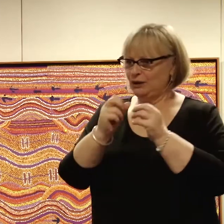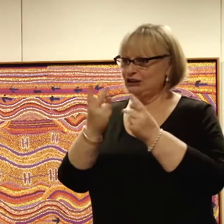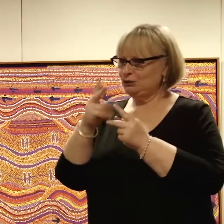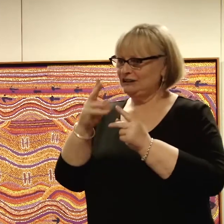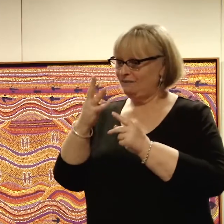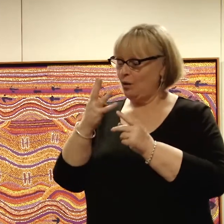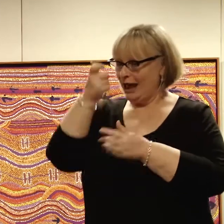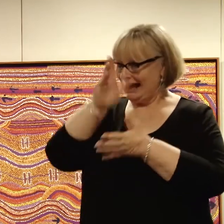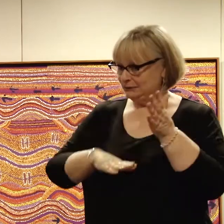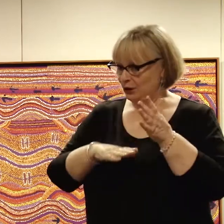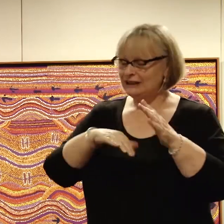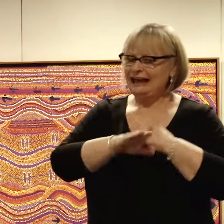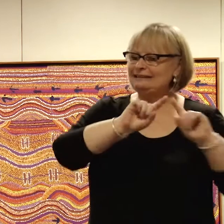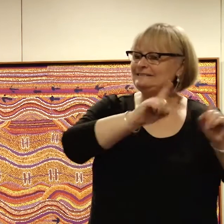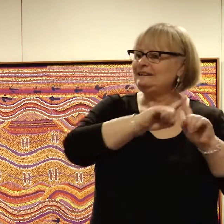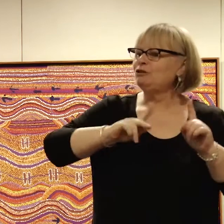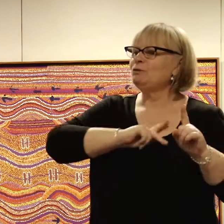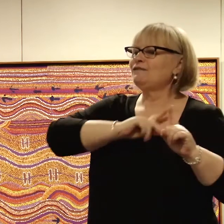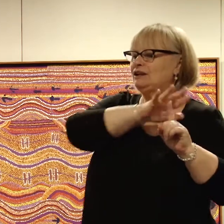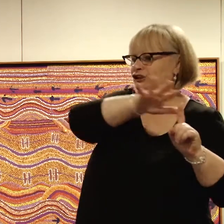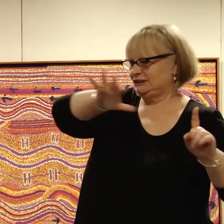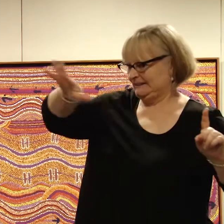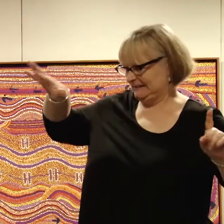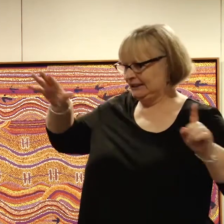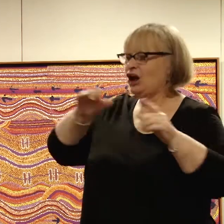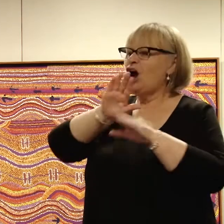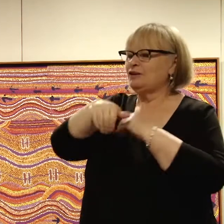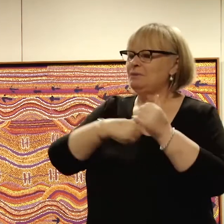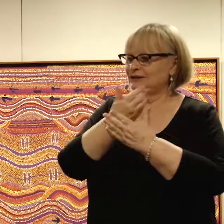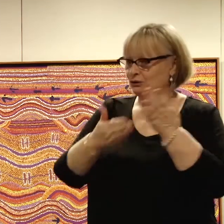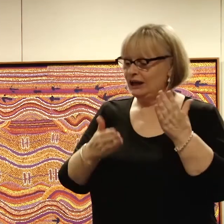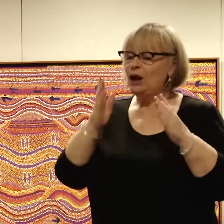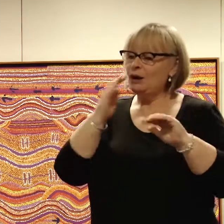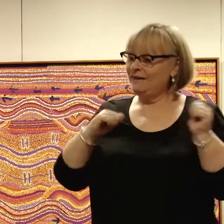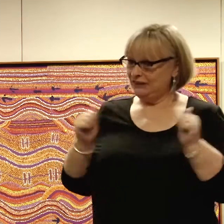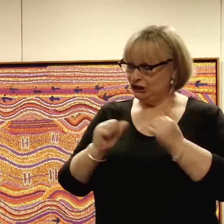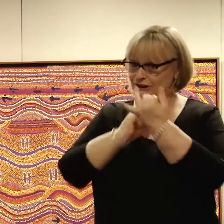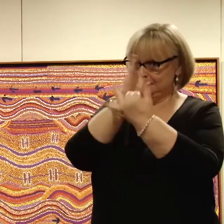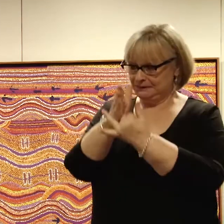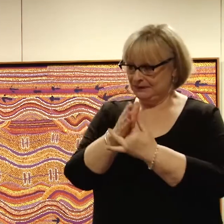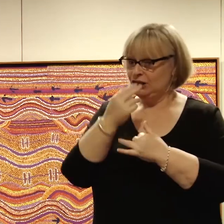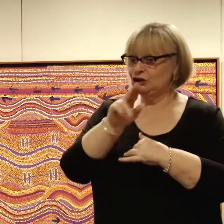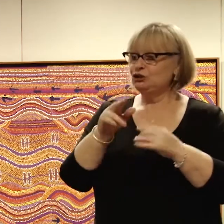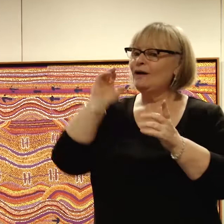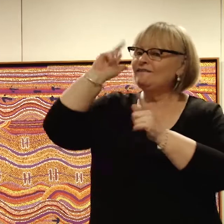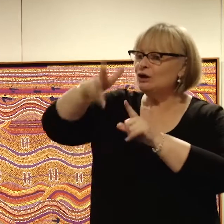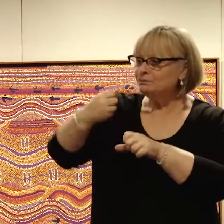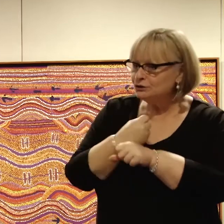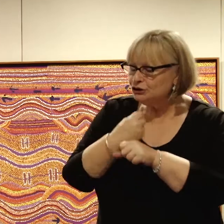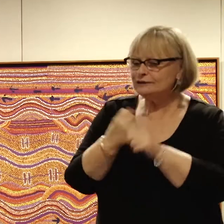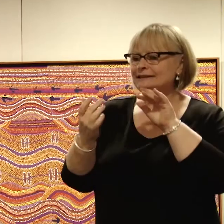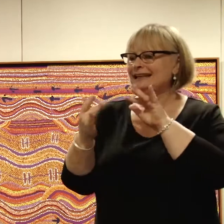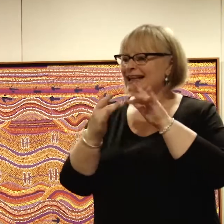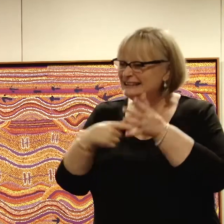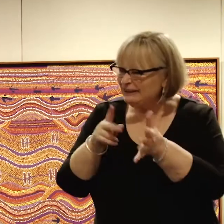experts in a range of different fields around it. Once complete, I sent the documentary out to film producers and